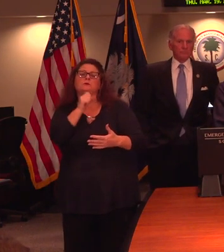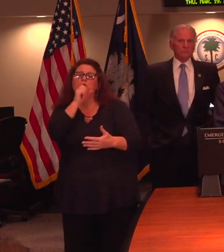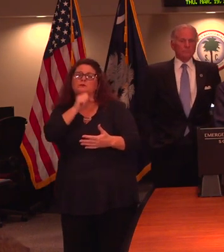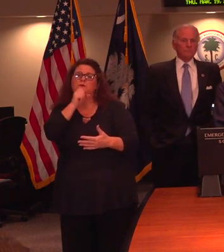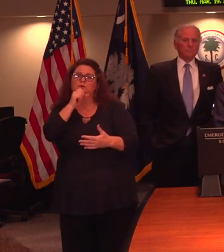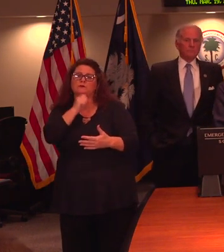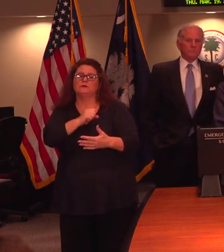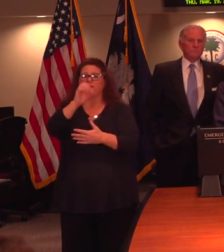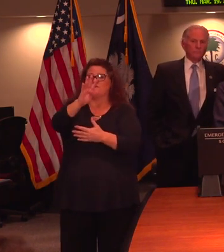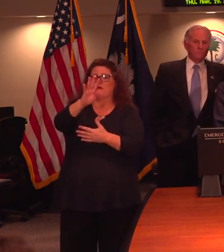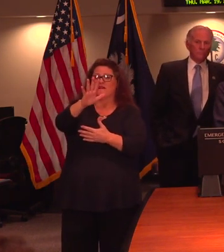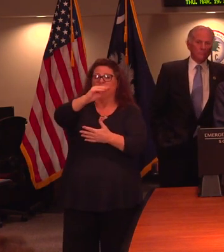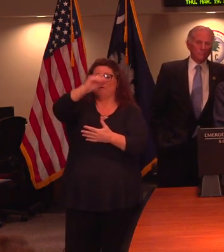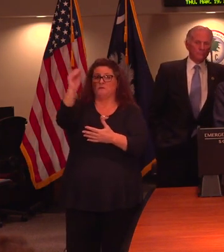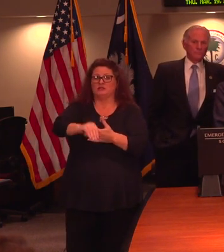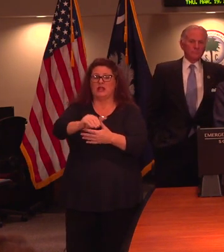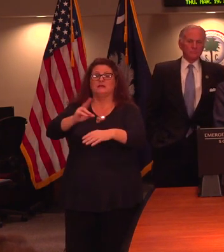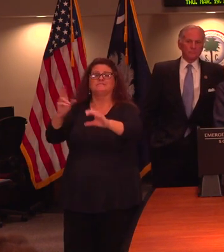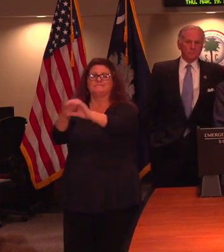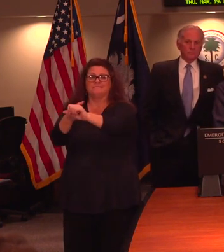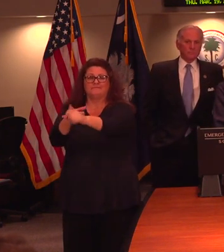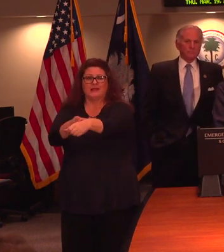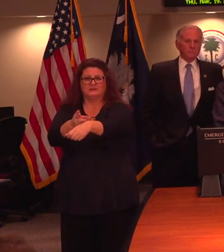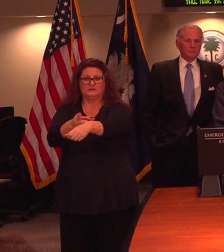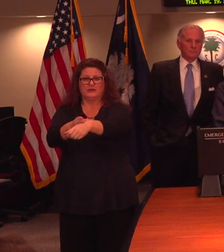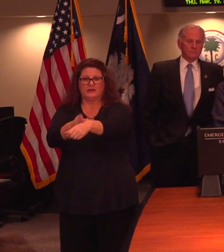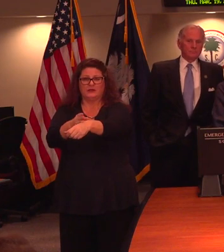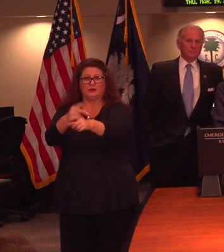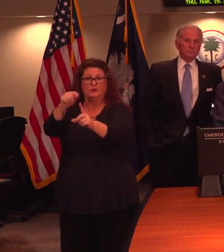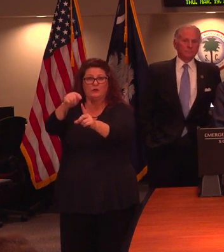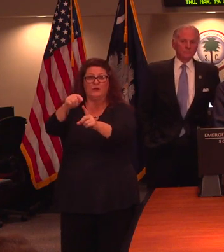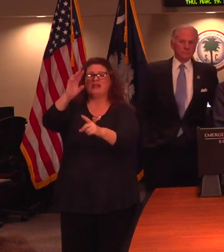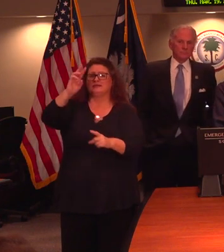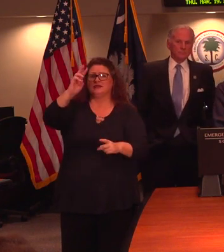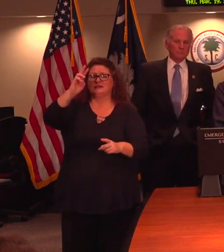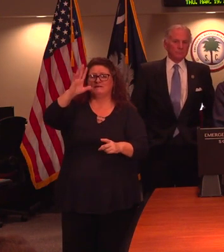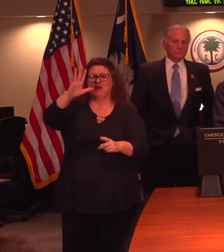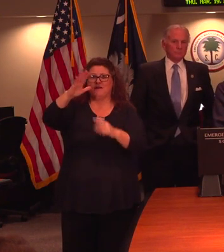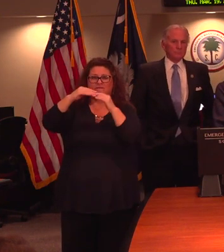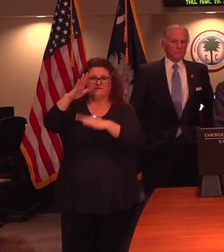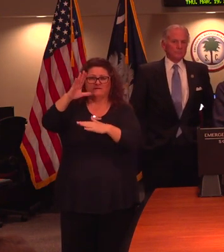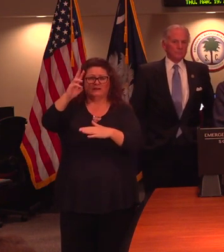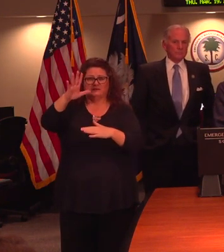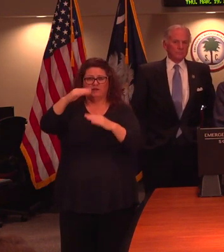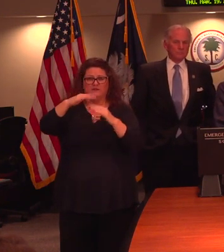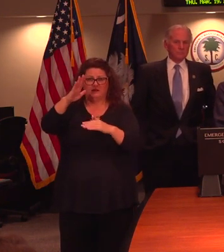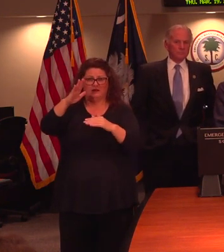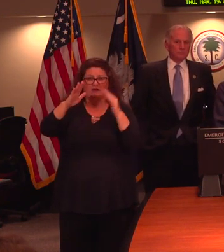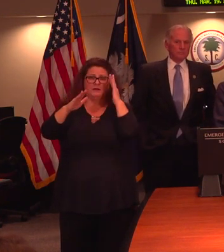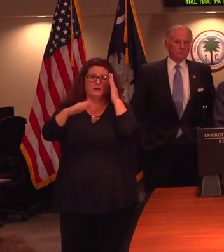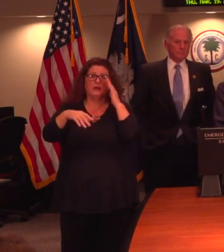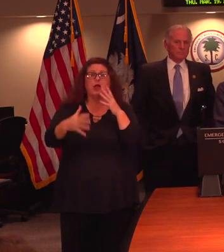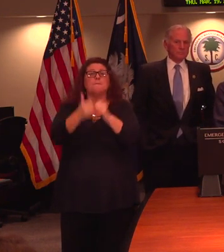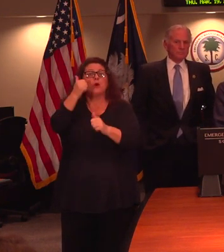Forty-five percent of hospitalizations are in individuals who are 65 years or older. The majority